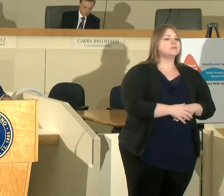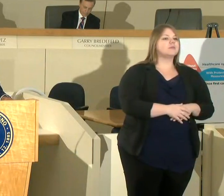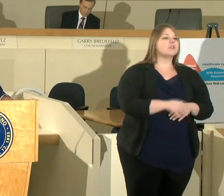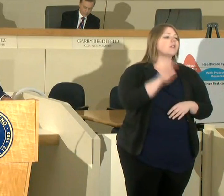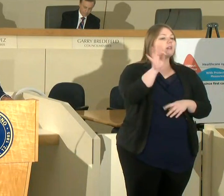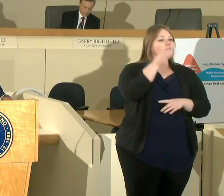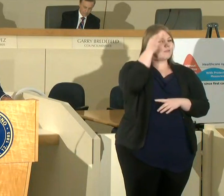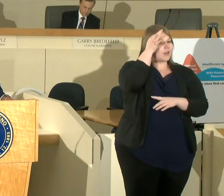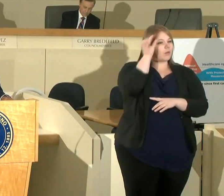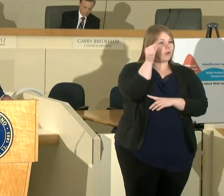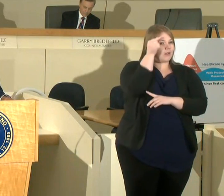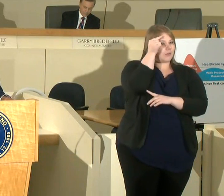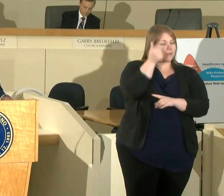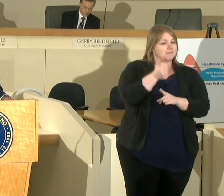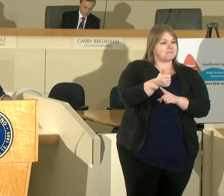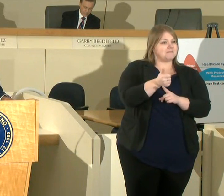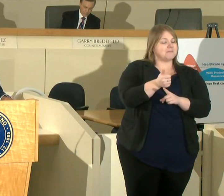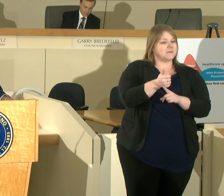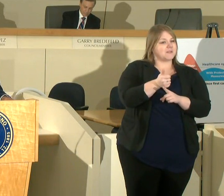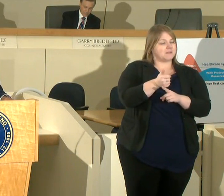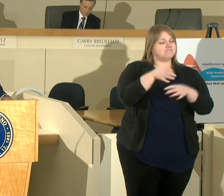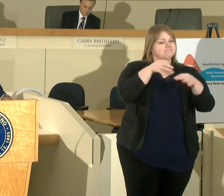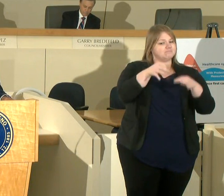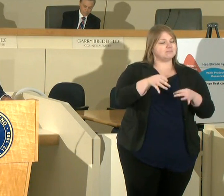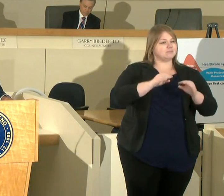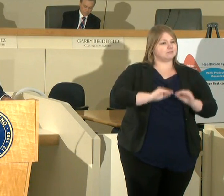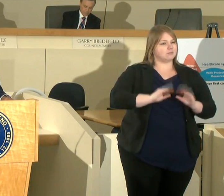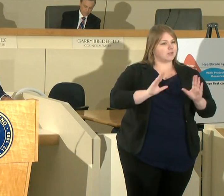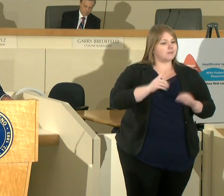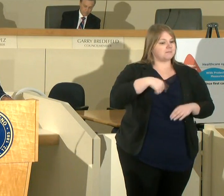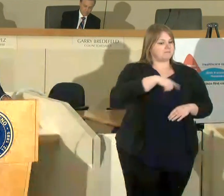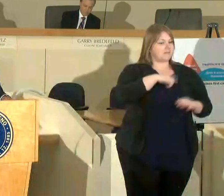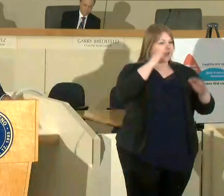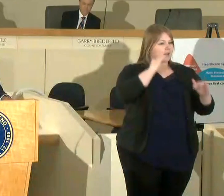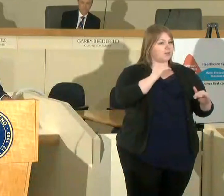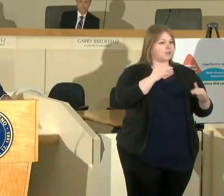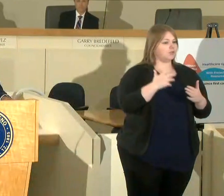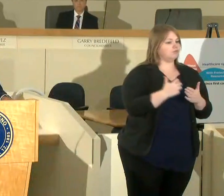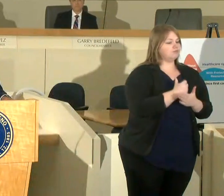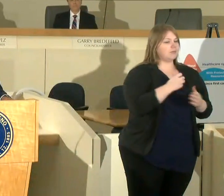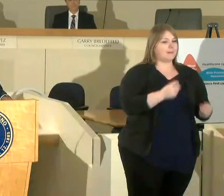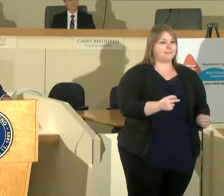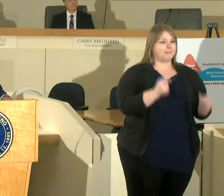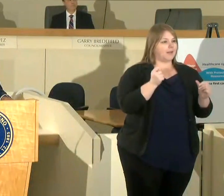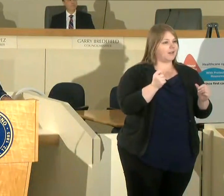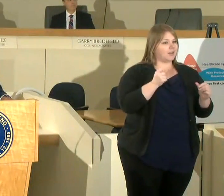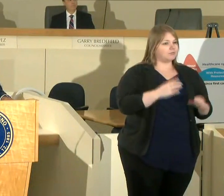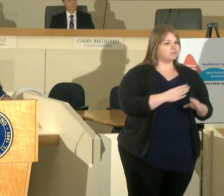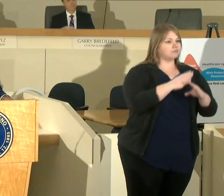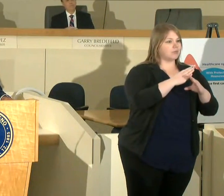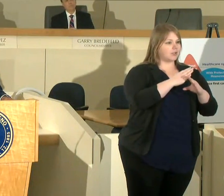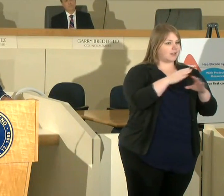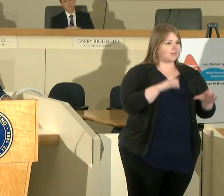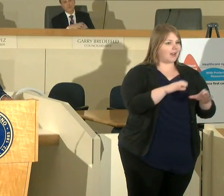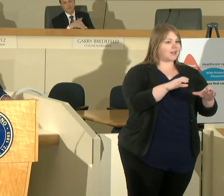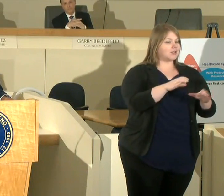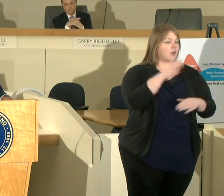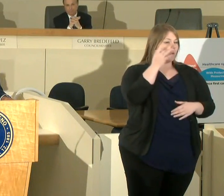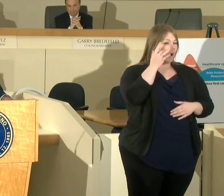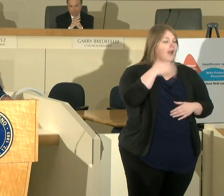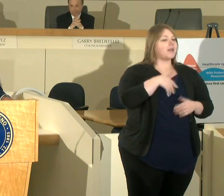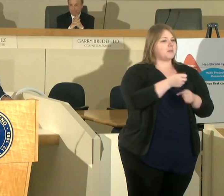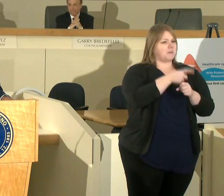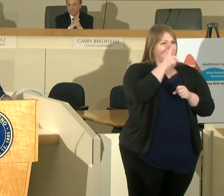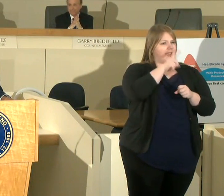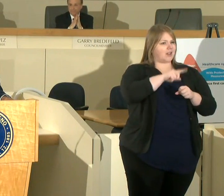federal government has been clear with us they expect us to take immediate protective measures to flatten the curve of